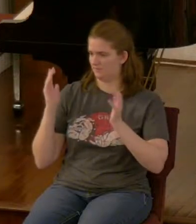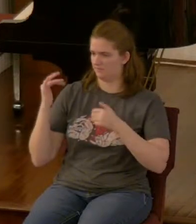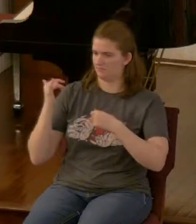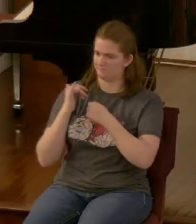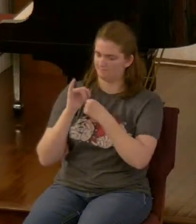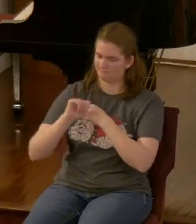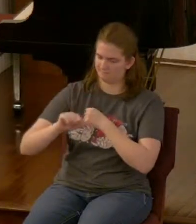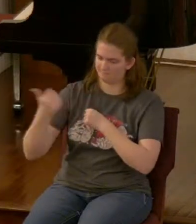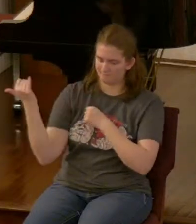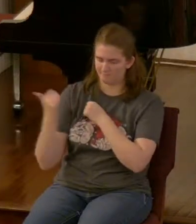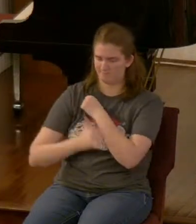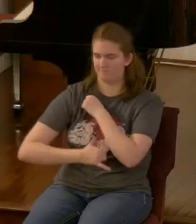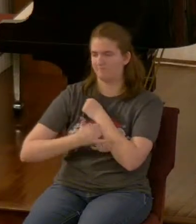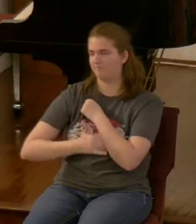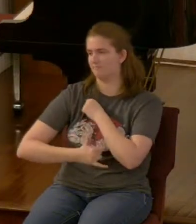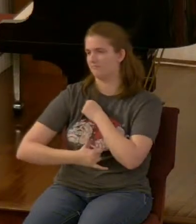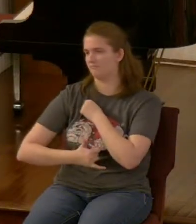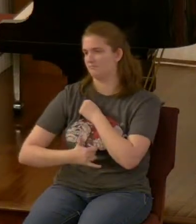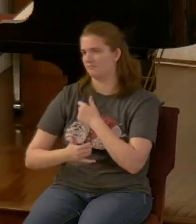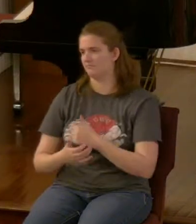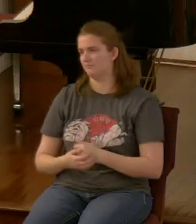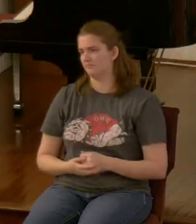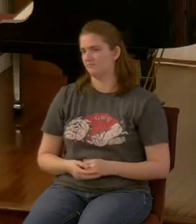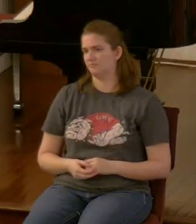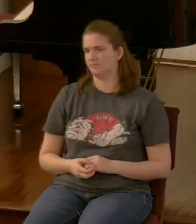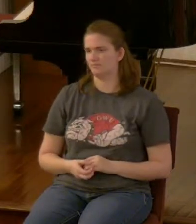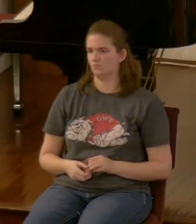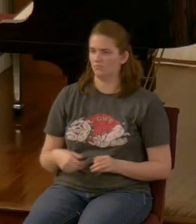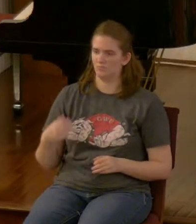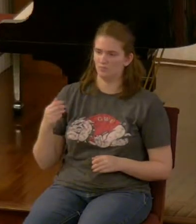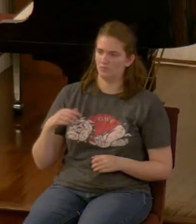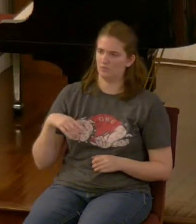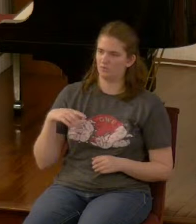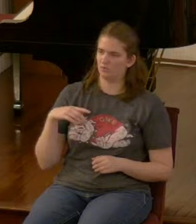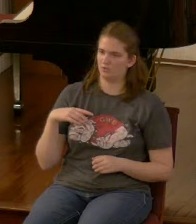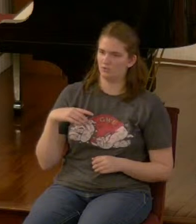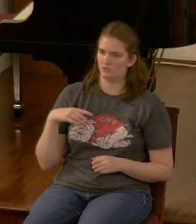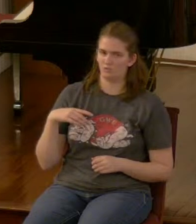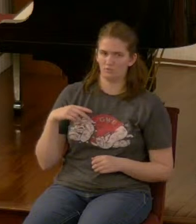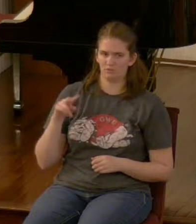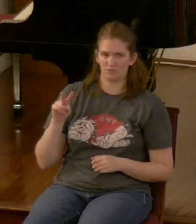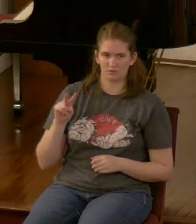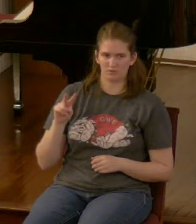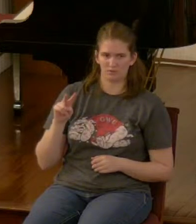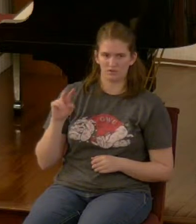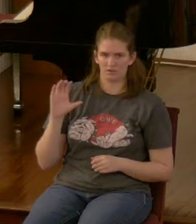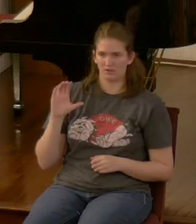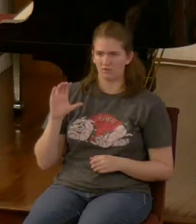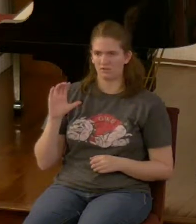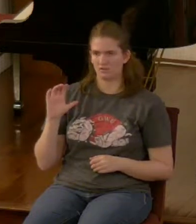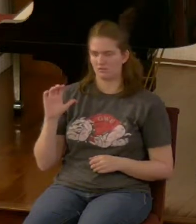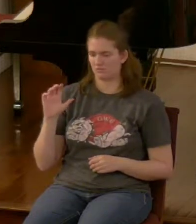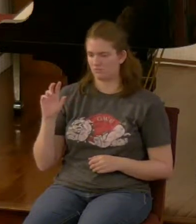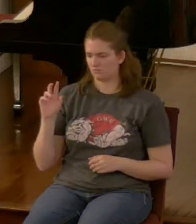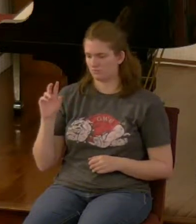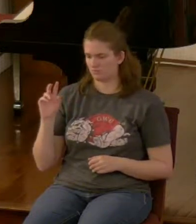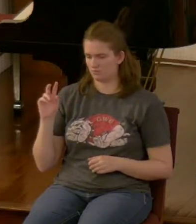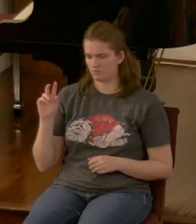it would be year 2024 but from 1992